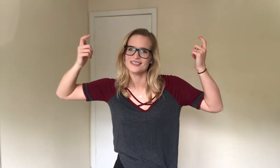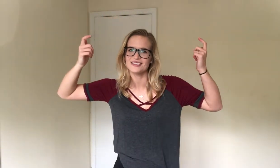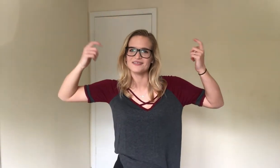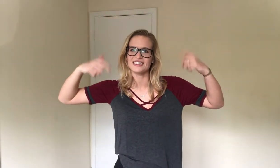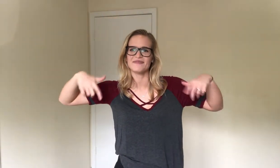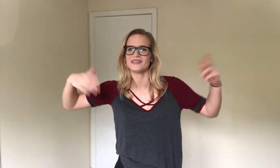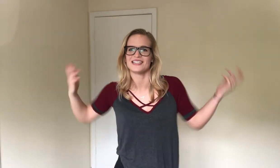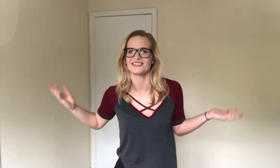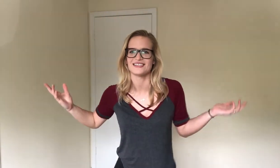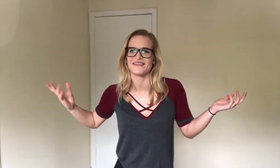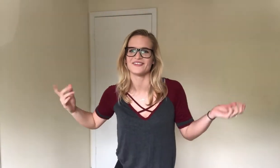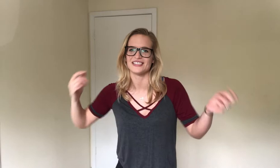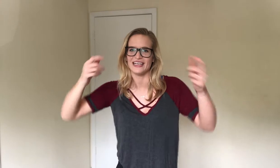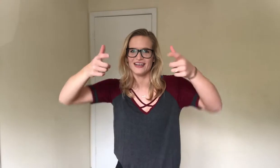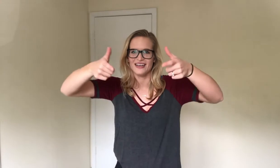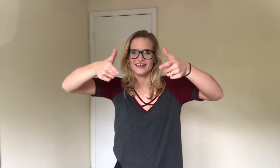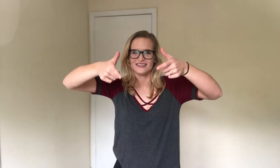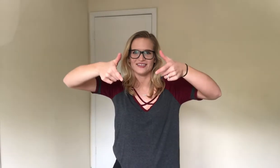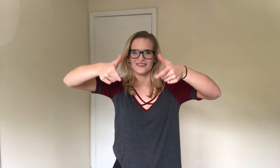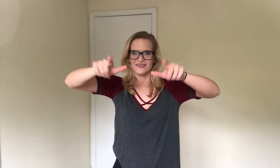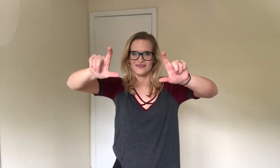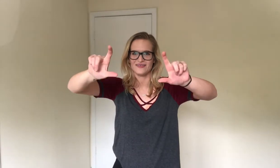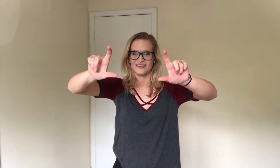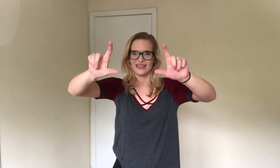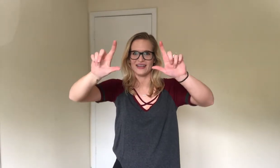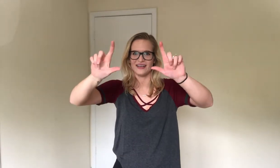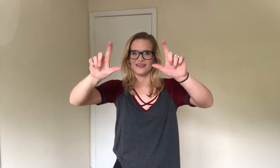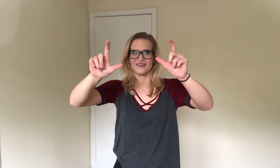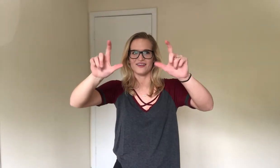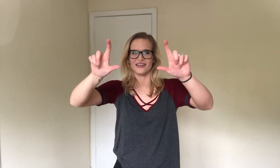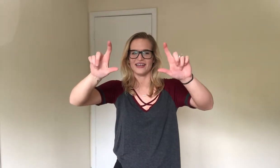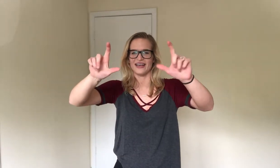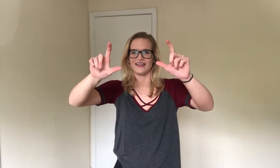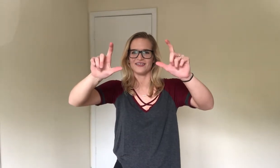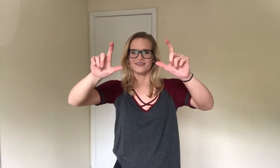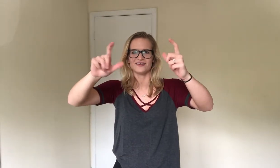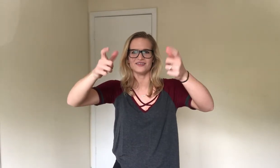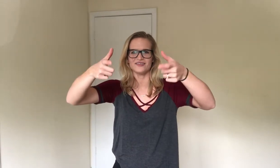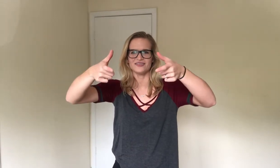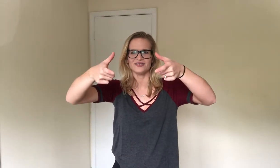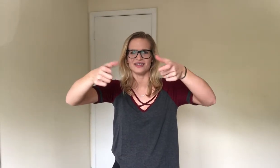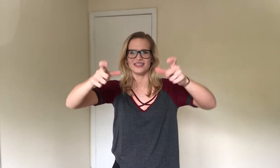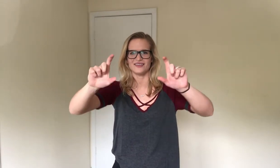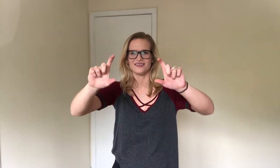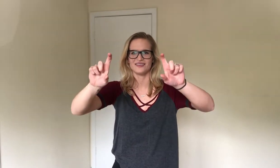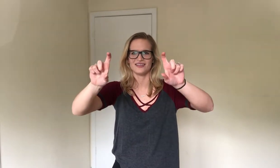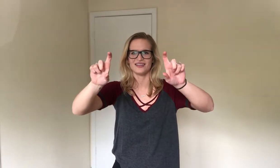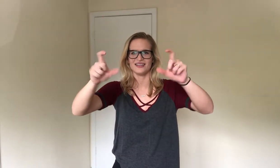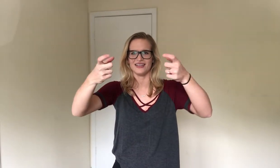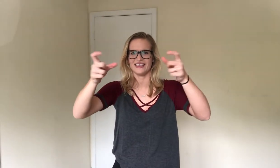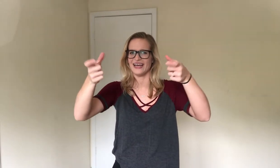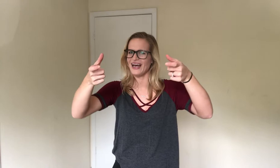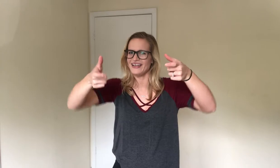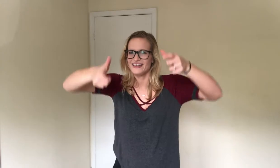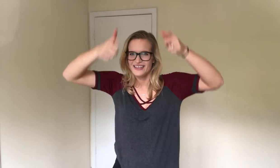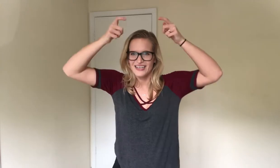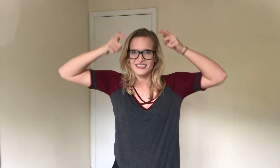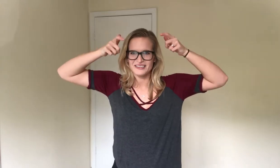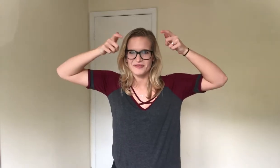On someone's head. But that's the sign for saint. So. Like. Crooked L. Like. And like that. And just